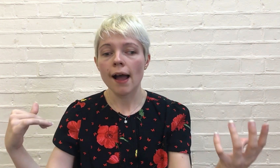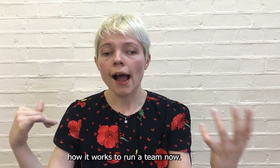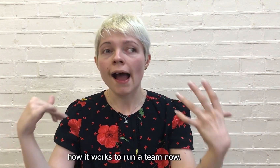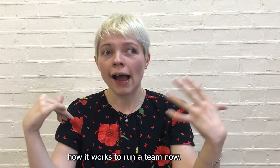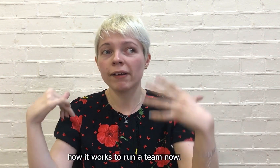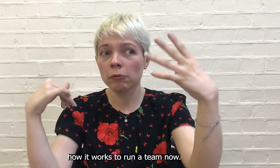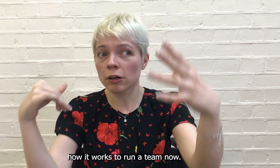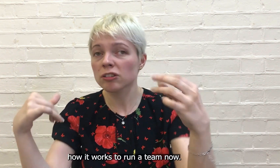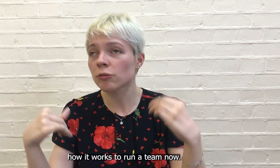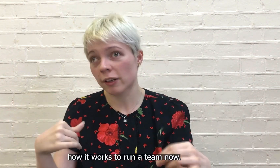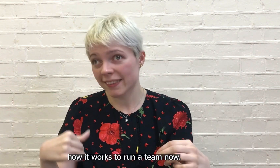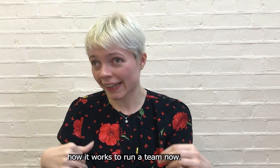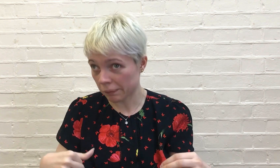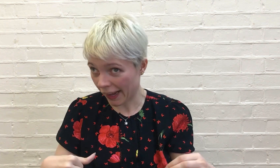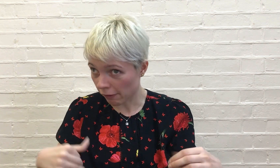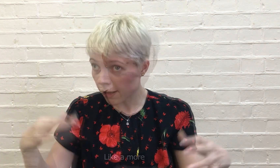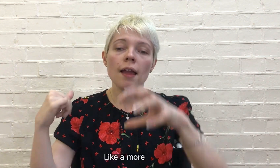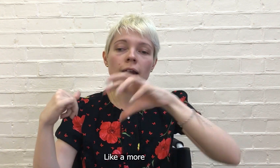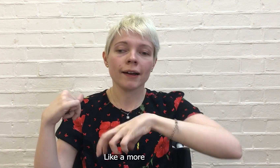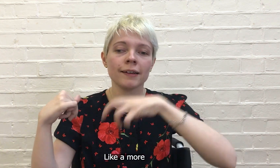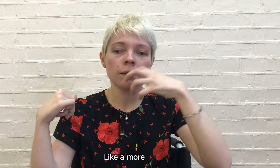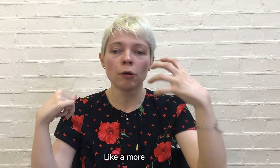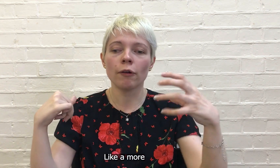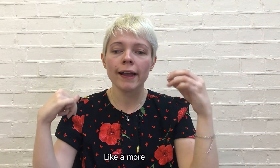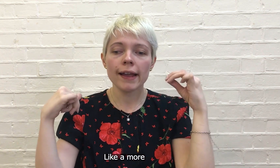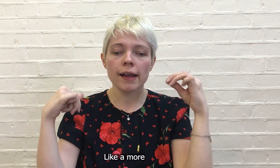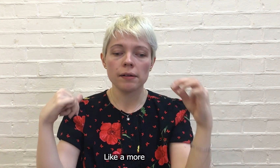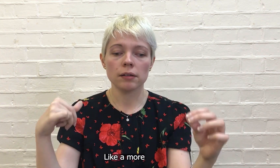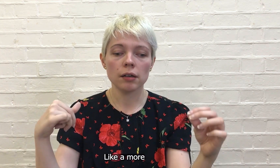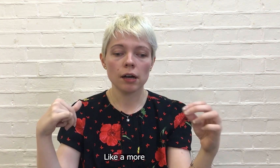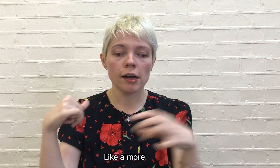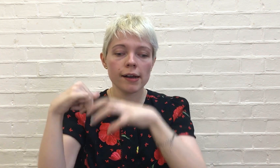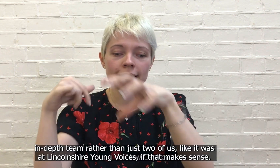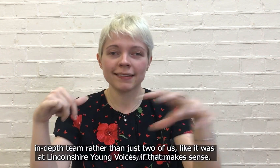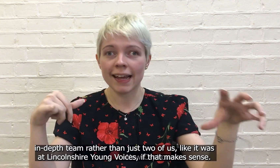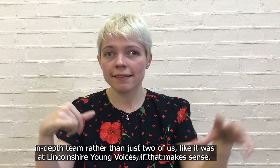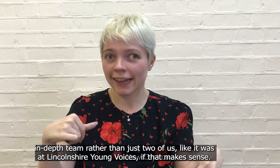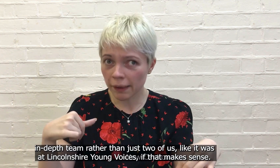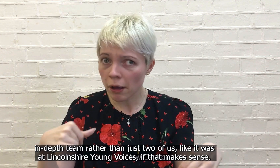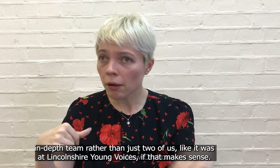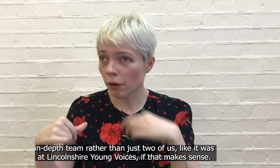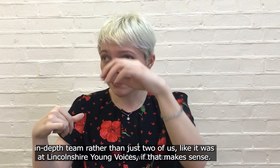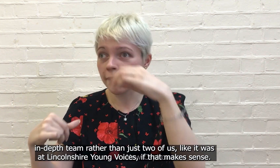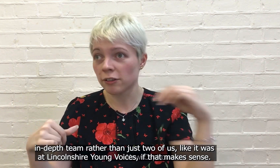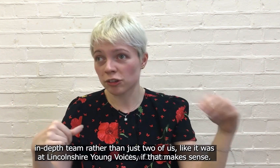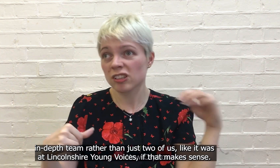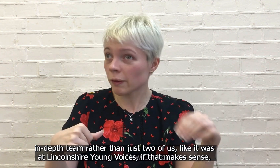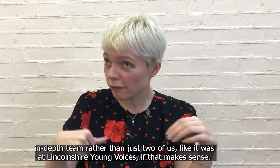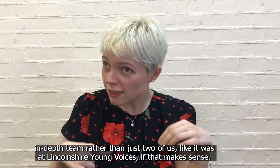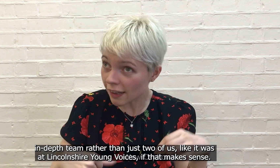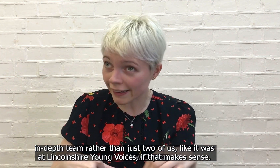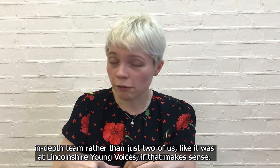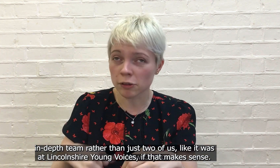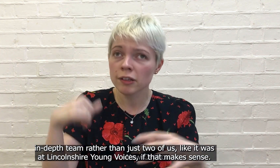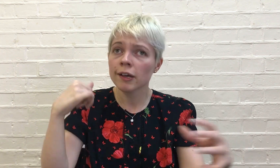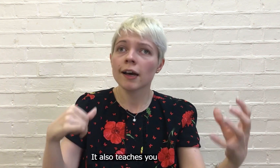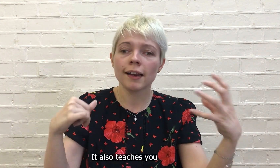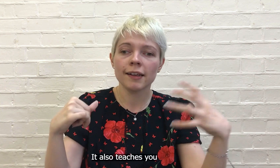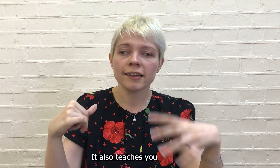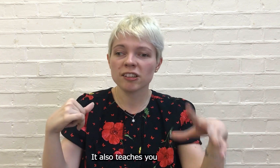how it works to run a team now like a more in-depth team rather than just two of us like it was linking to